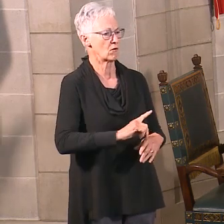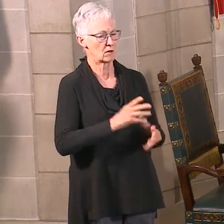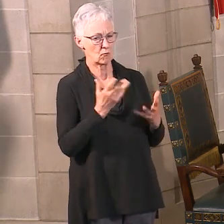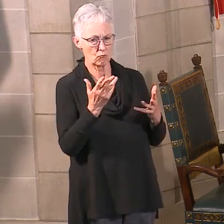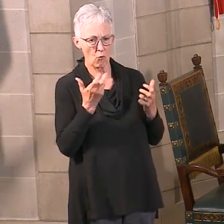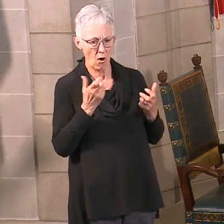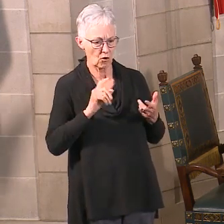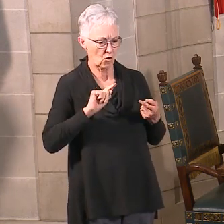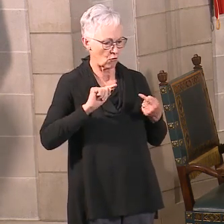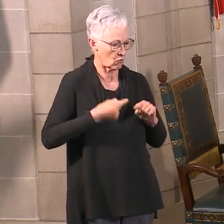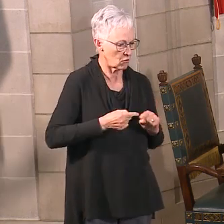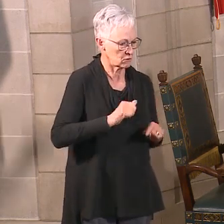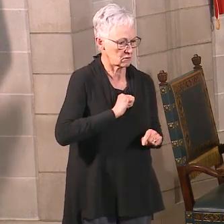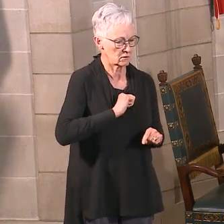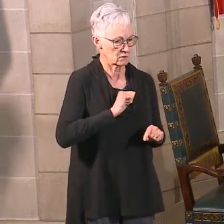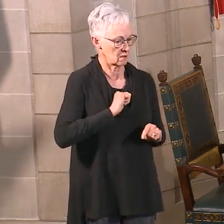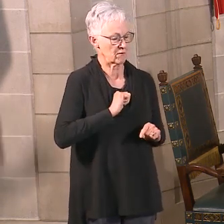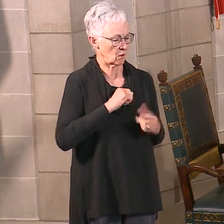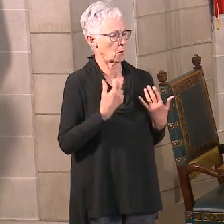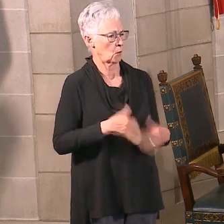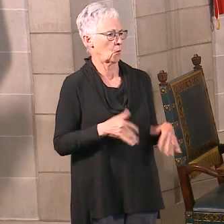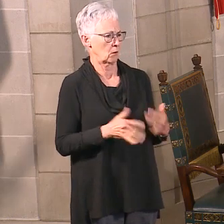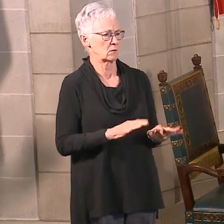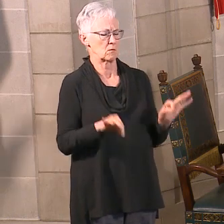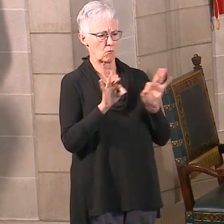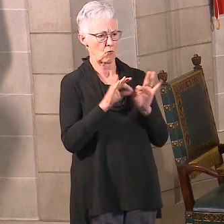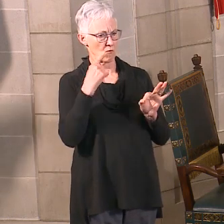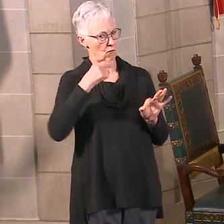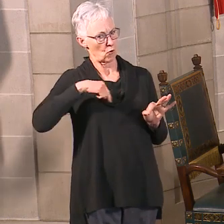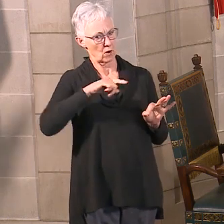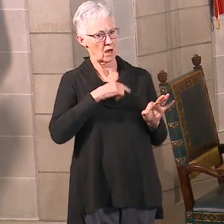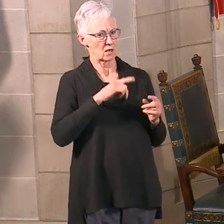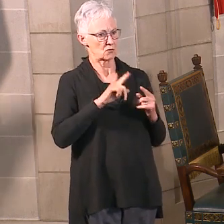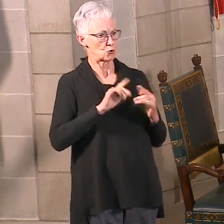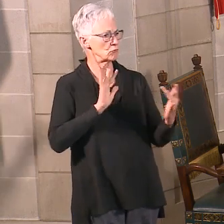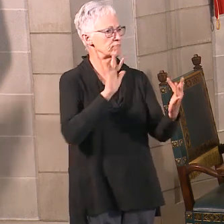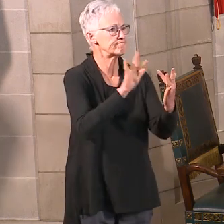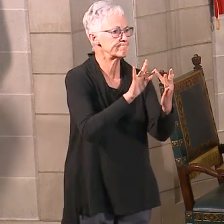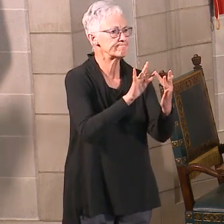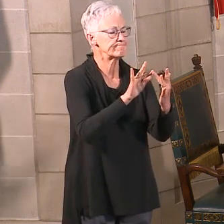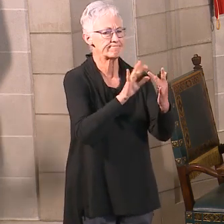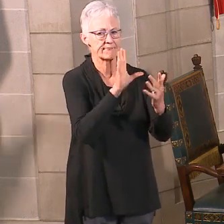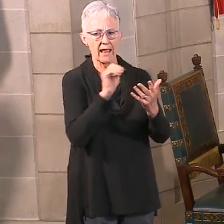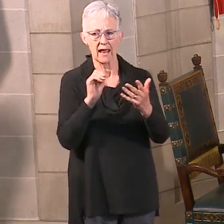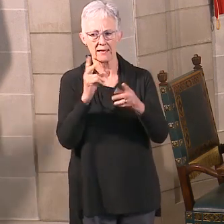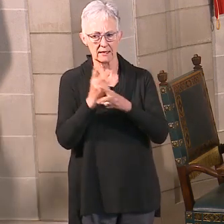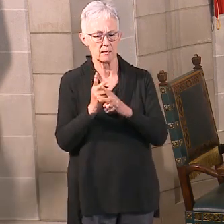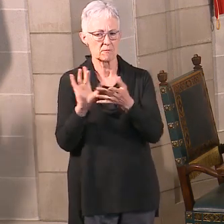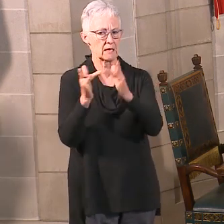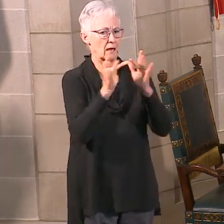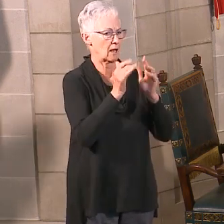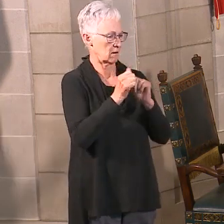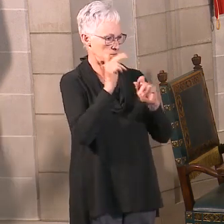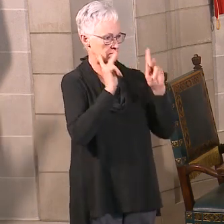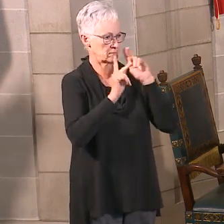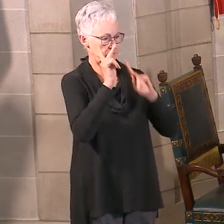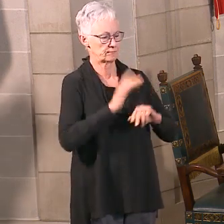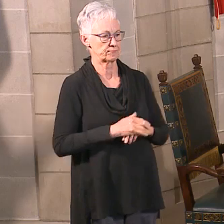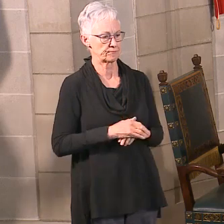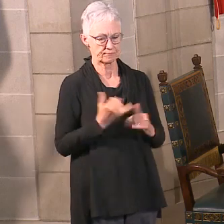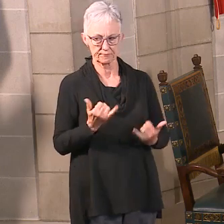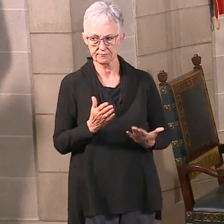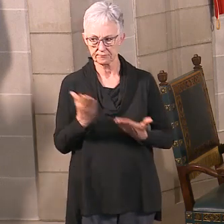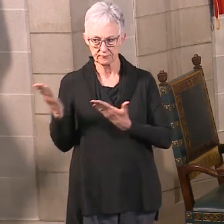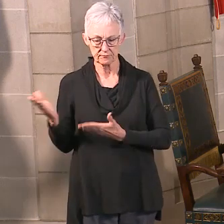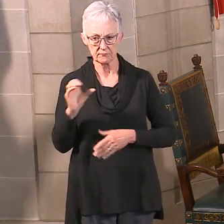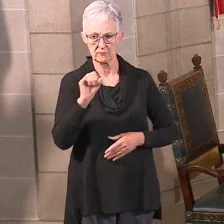Talk to somebody. It's important to make sure we stay connected. And with that, I'm to bring up Sherri Dawson, who's going to talk a little bit more about what we're doing in